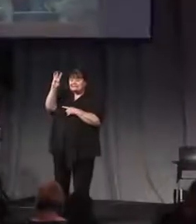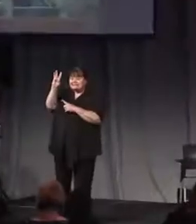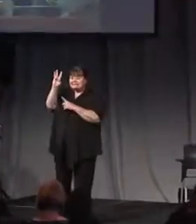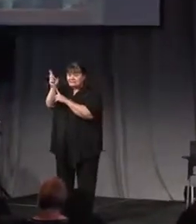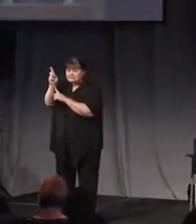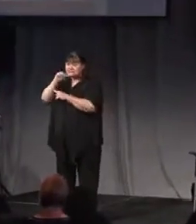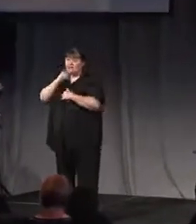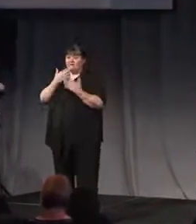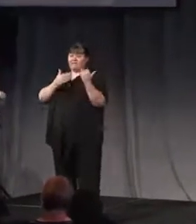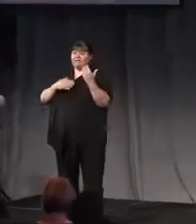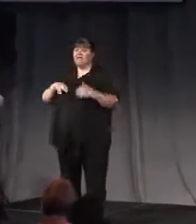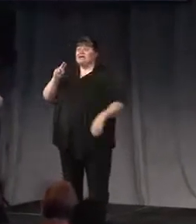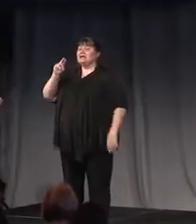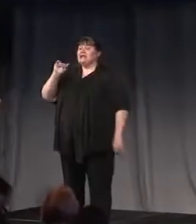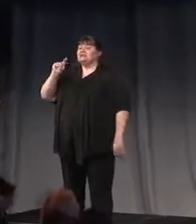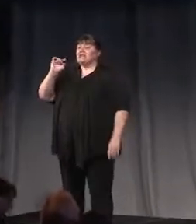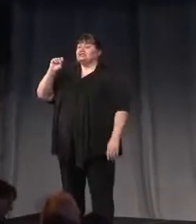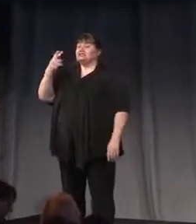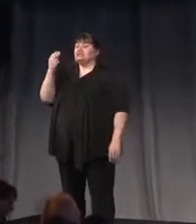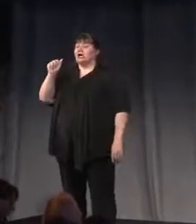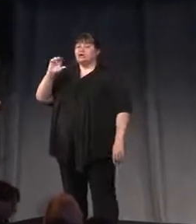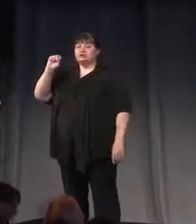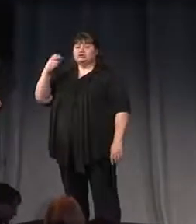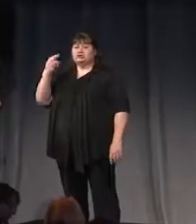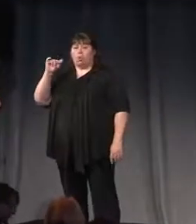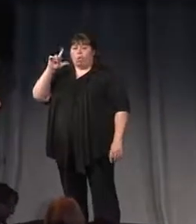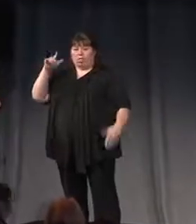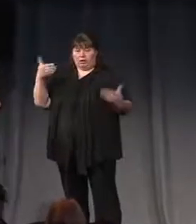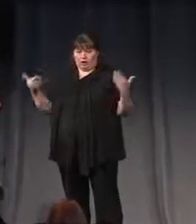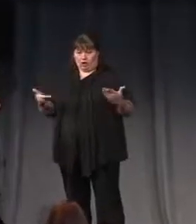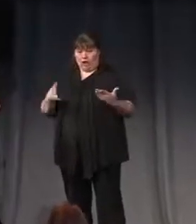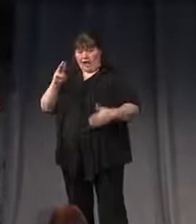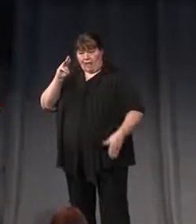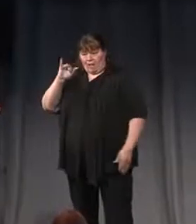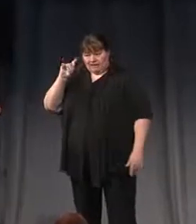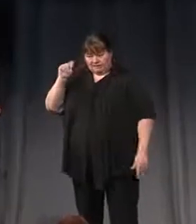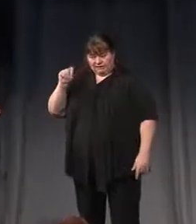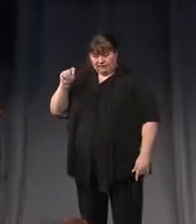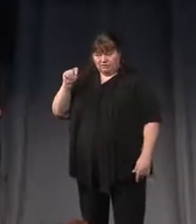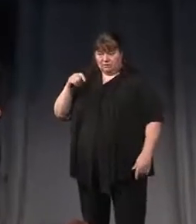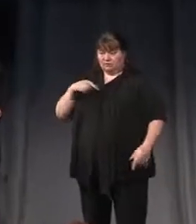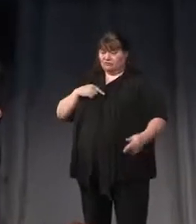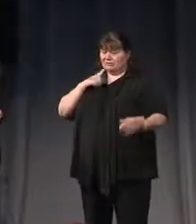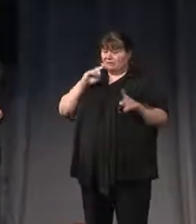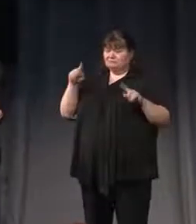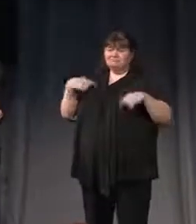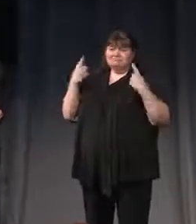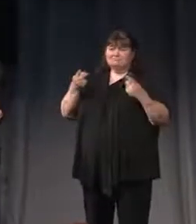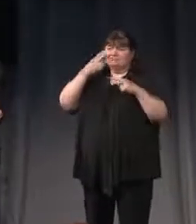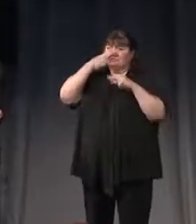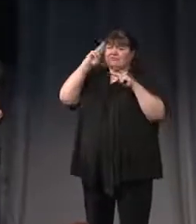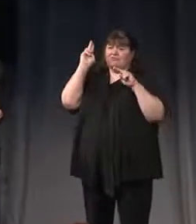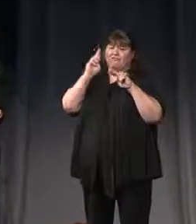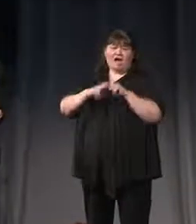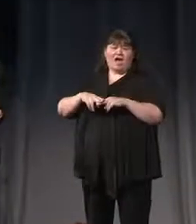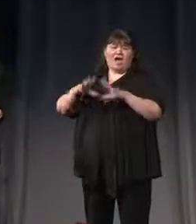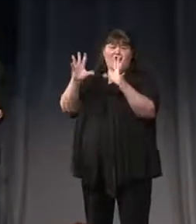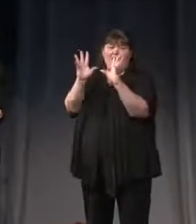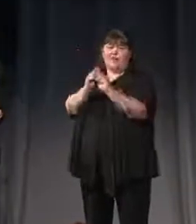I'm Natasha Shull. I'm here at MIT. This has been a really fun symposium so far,